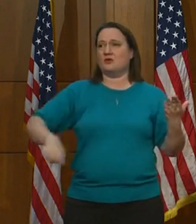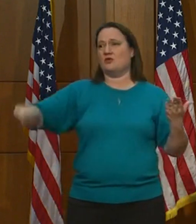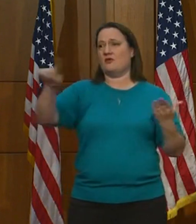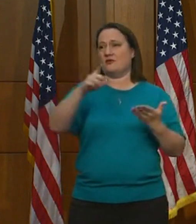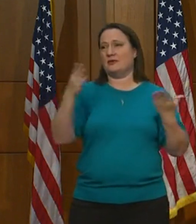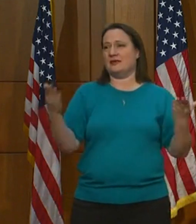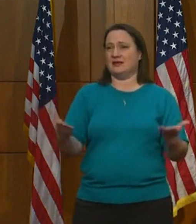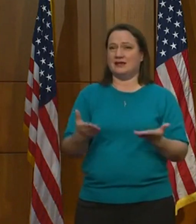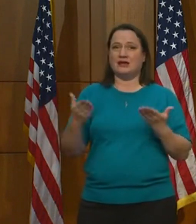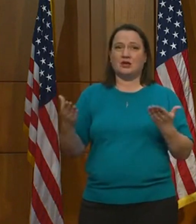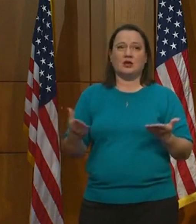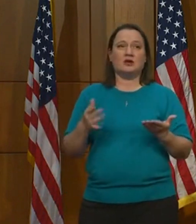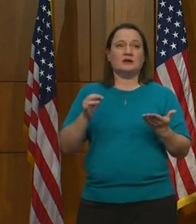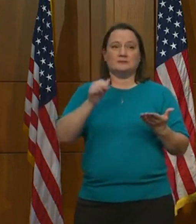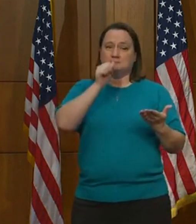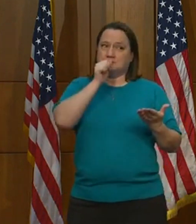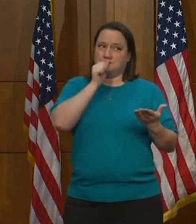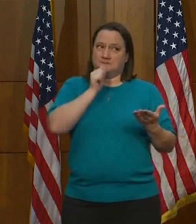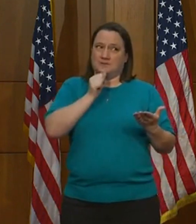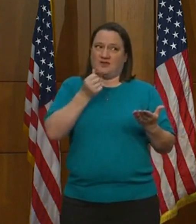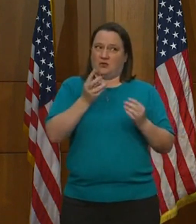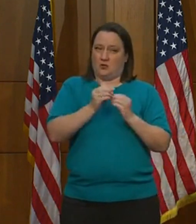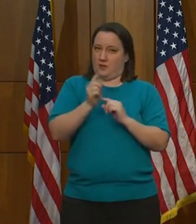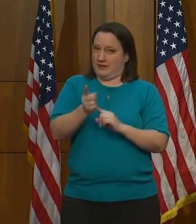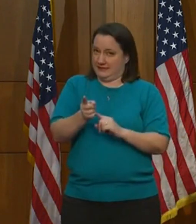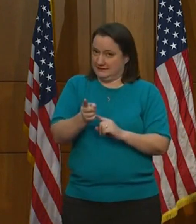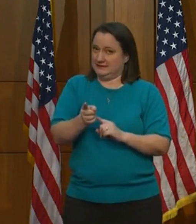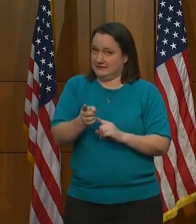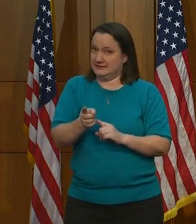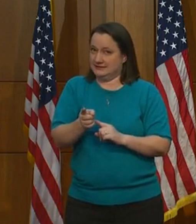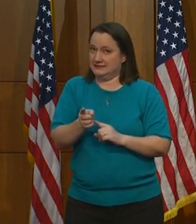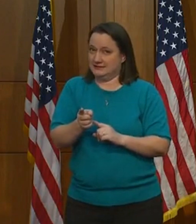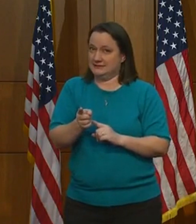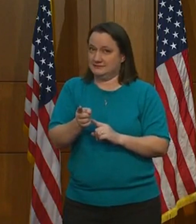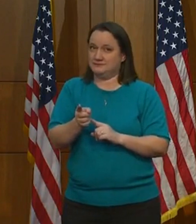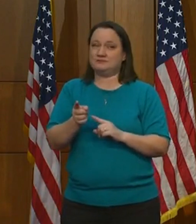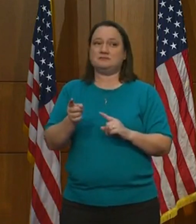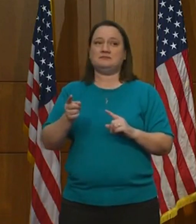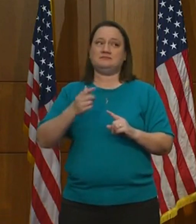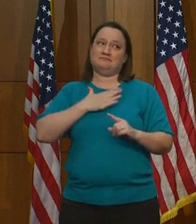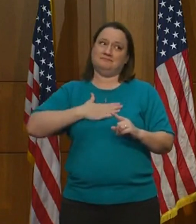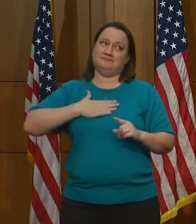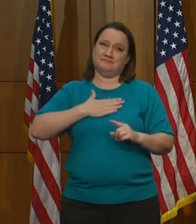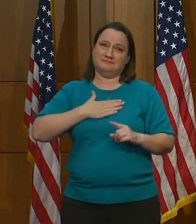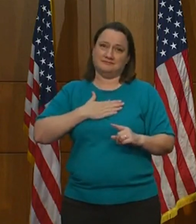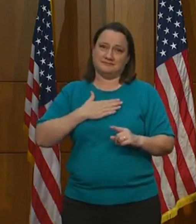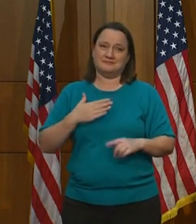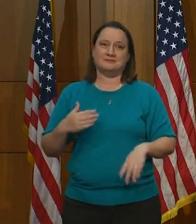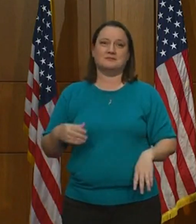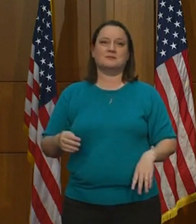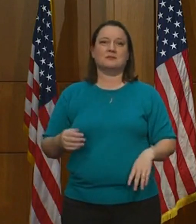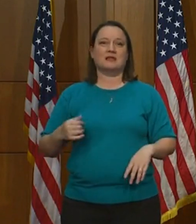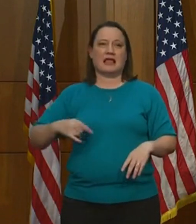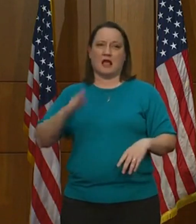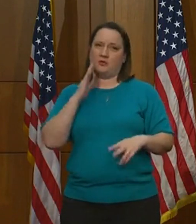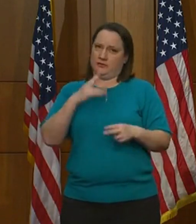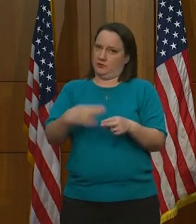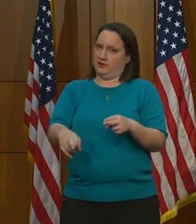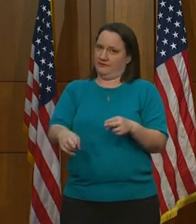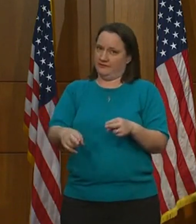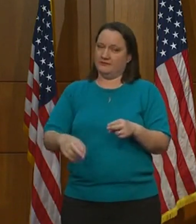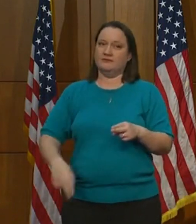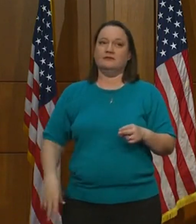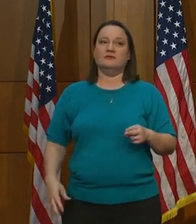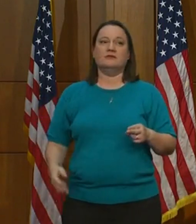being here. If you can just hang with me for a couple more minutes, I would appreciate that. And I will be brief. But I